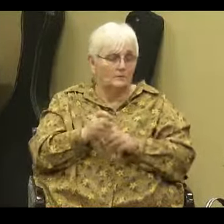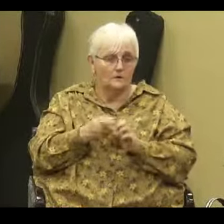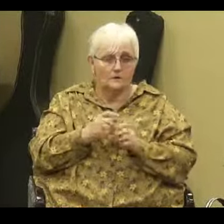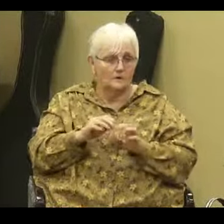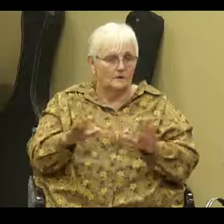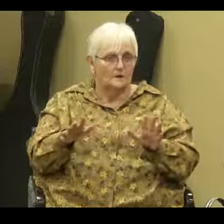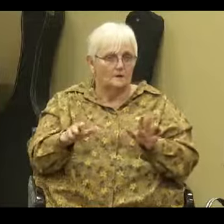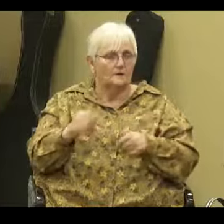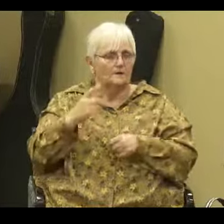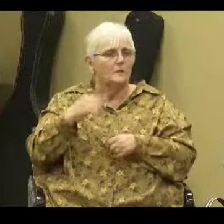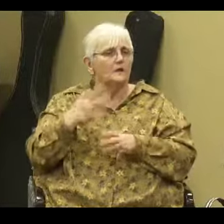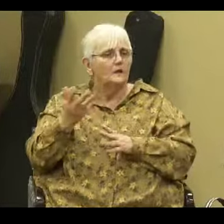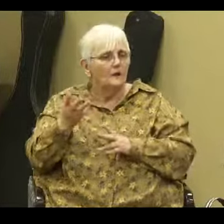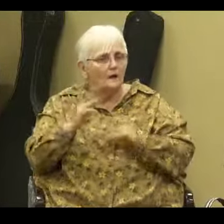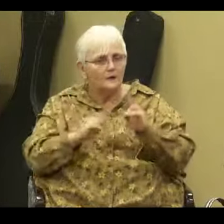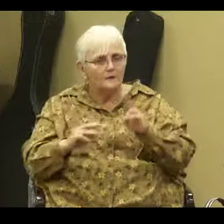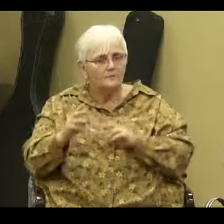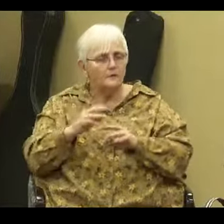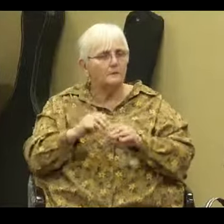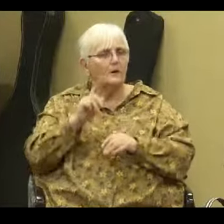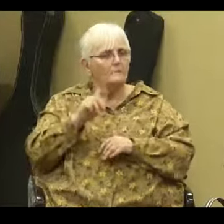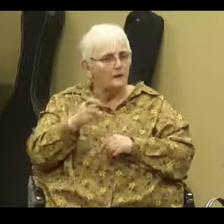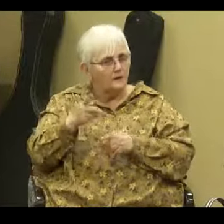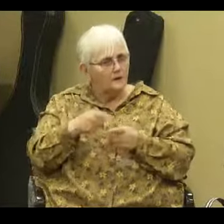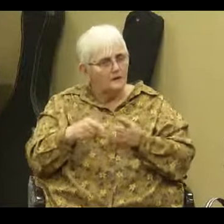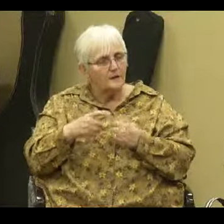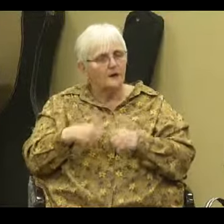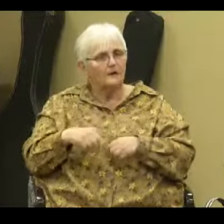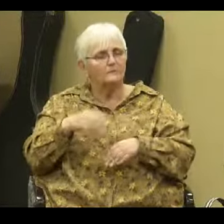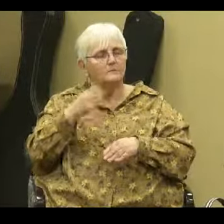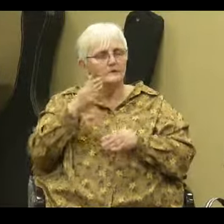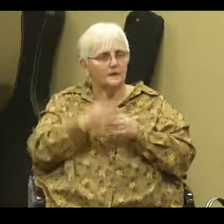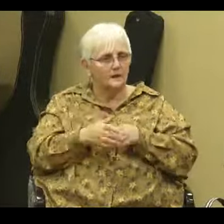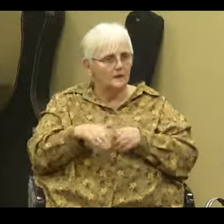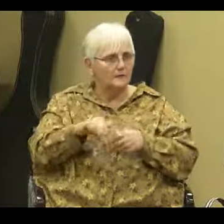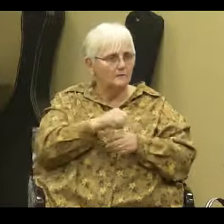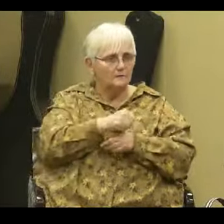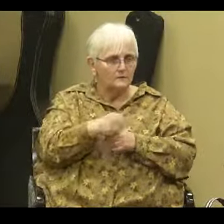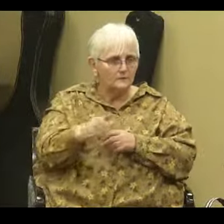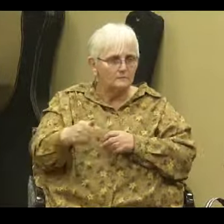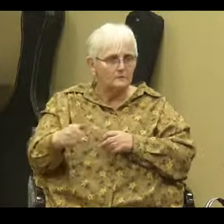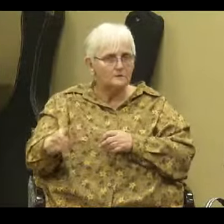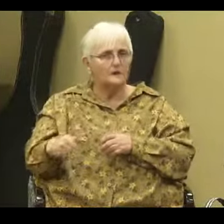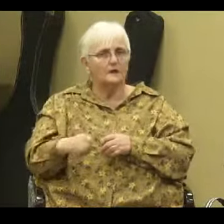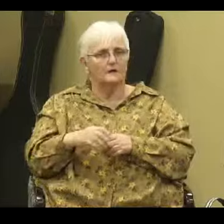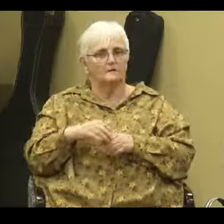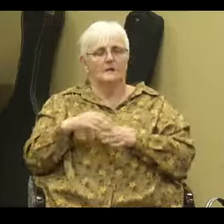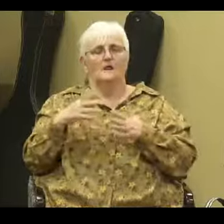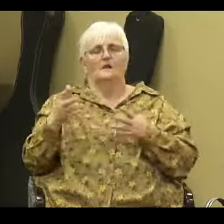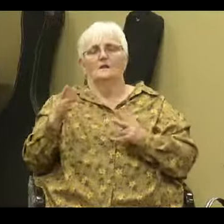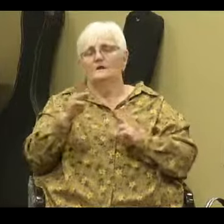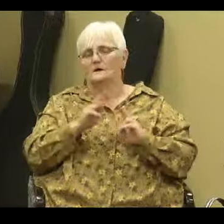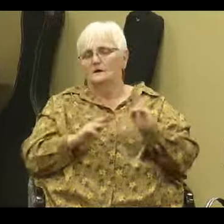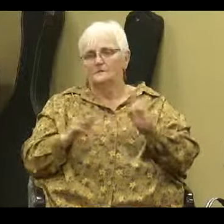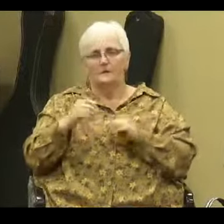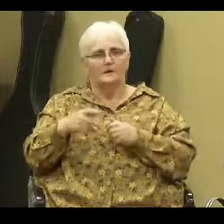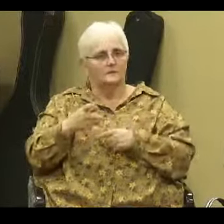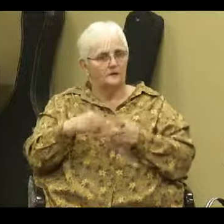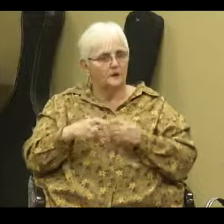That's why a lot of people must come to the end of themselves. A lot of people have to come to a place where they